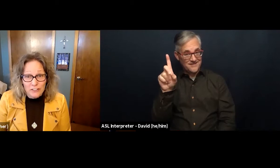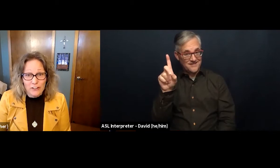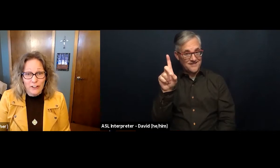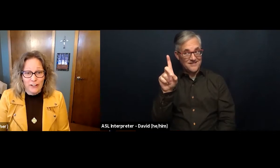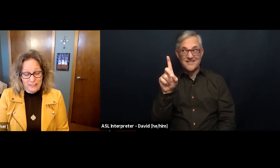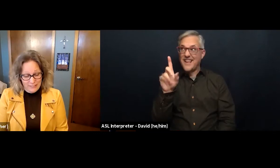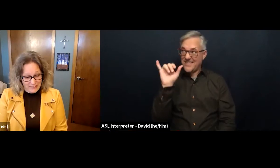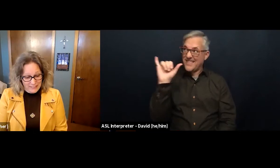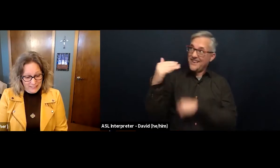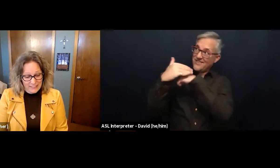call.